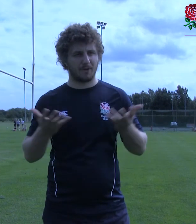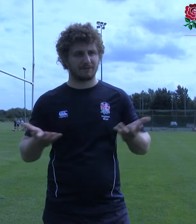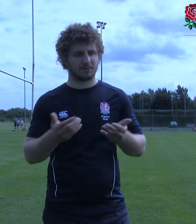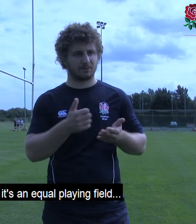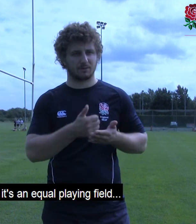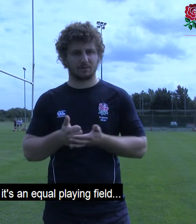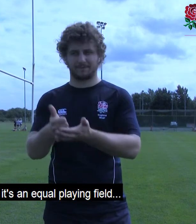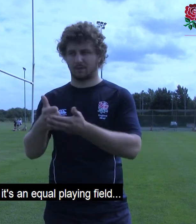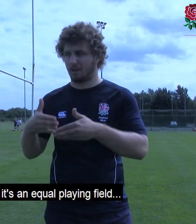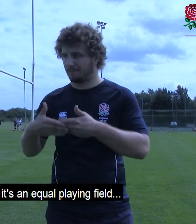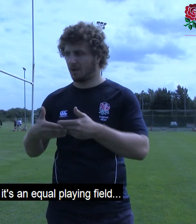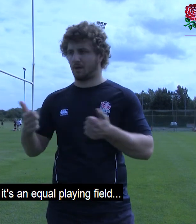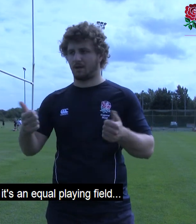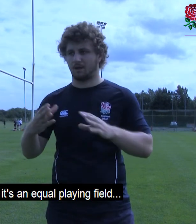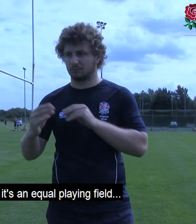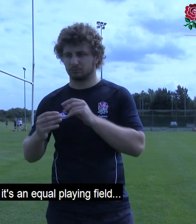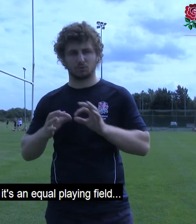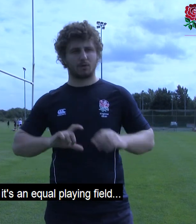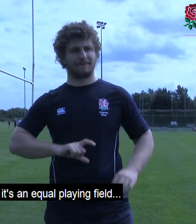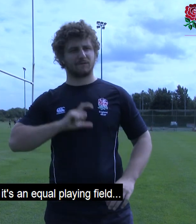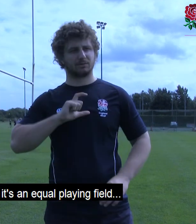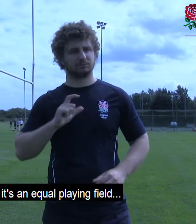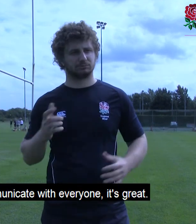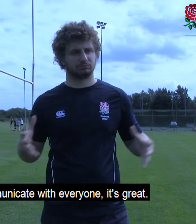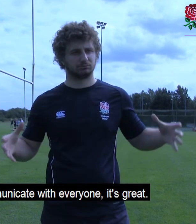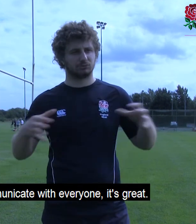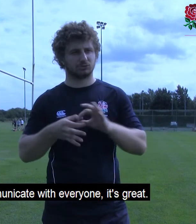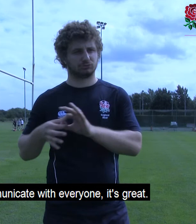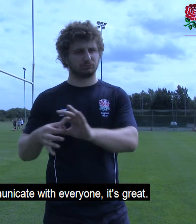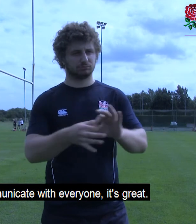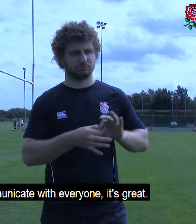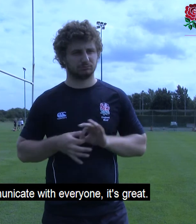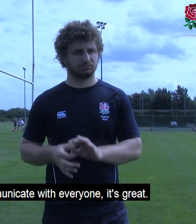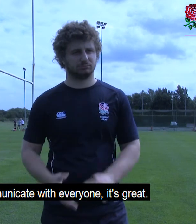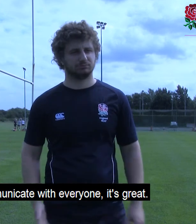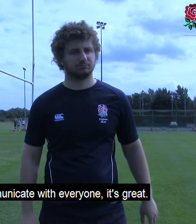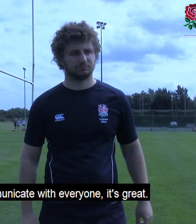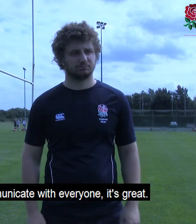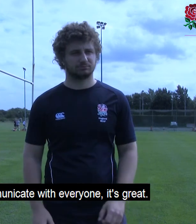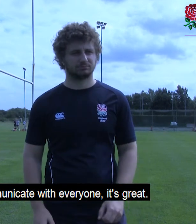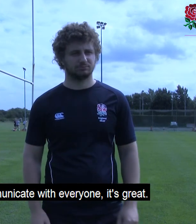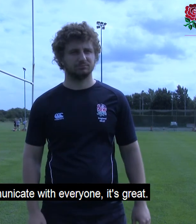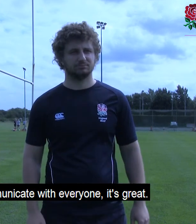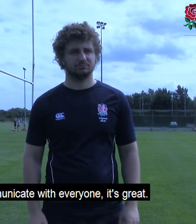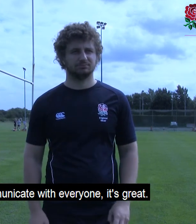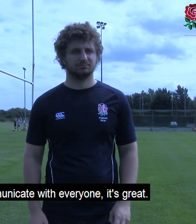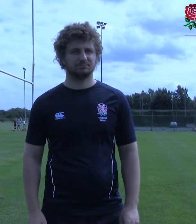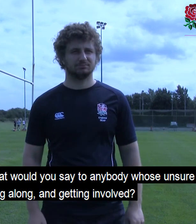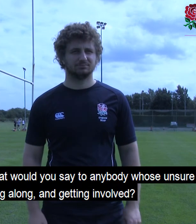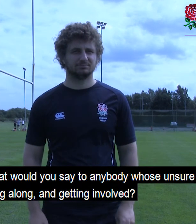I feel like it's an equal playing field, I can communicate with everyone, it's great. So what would